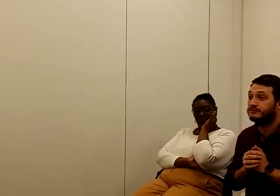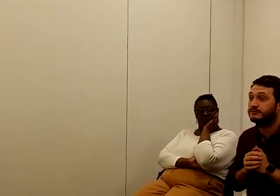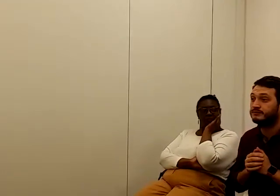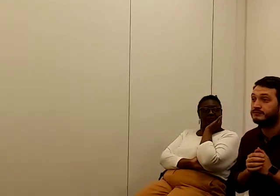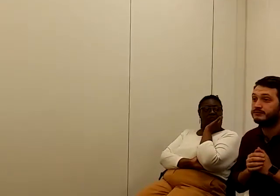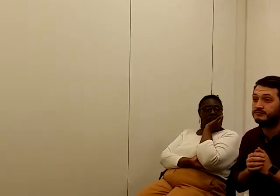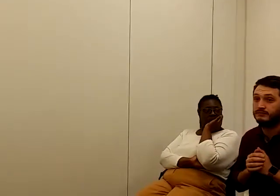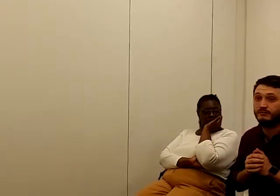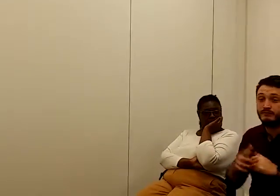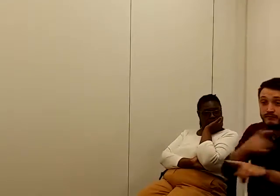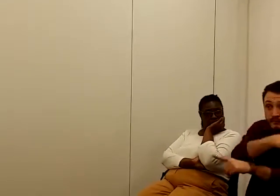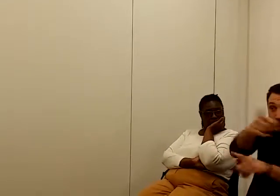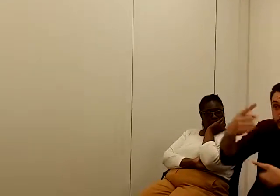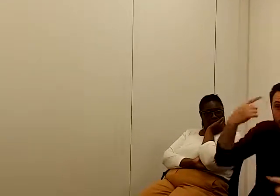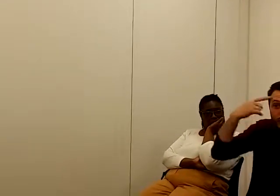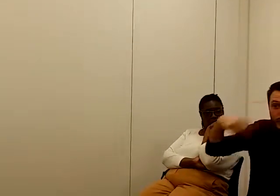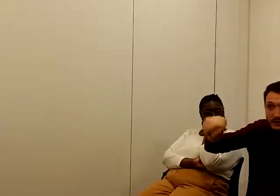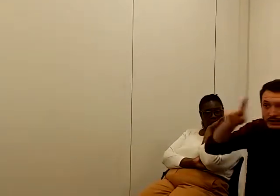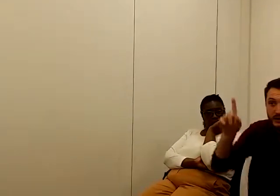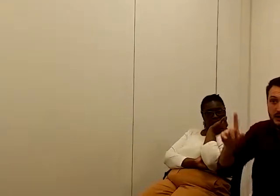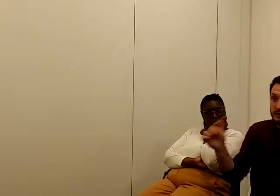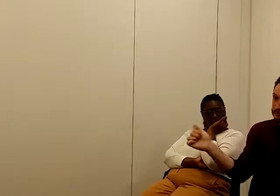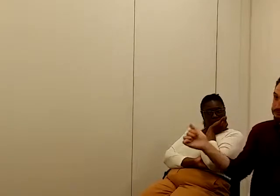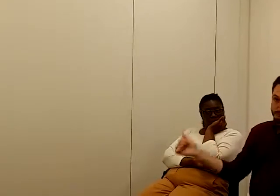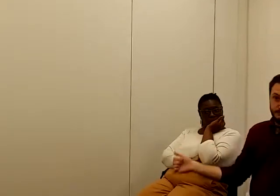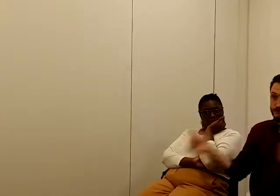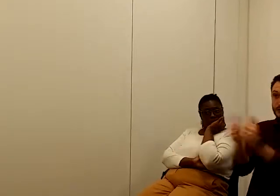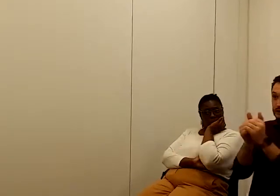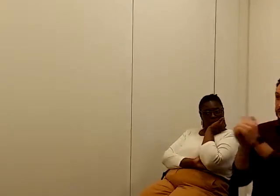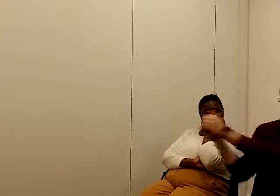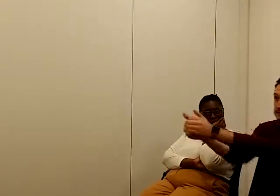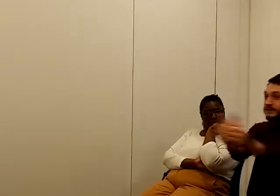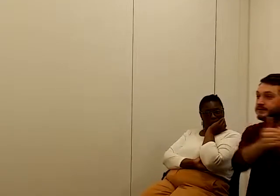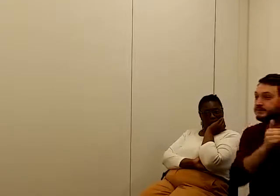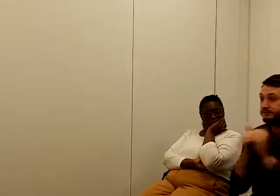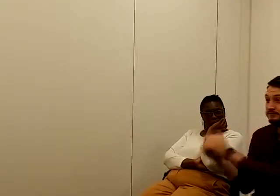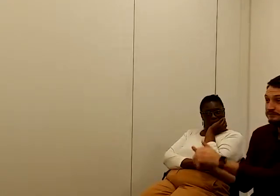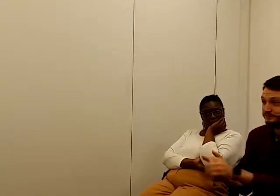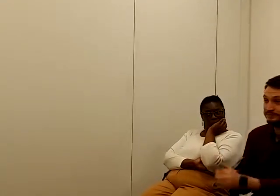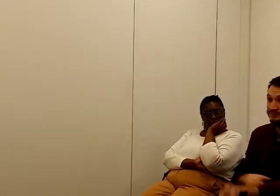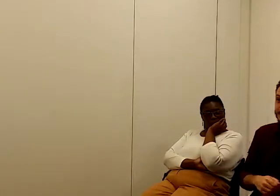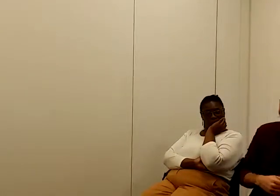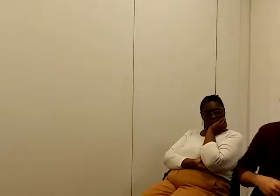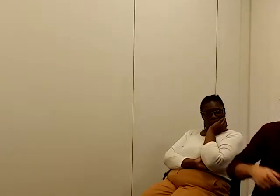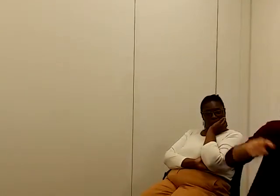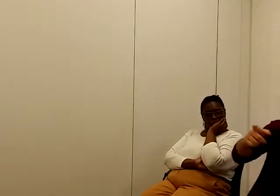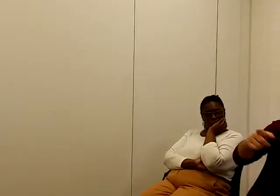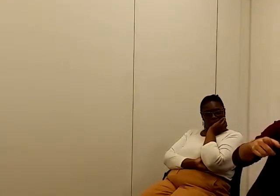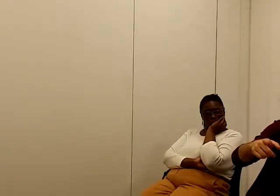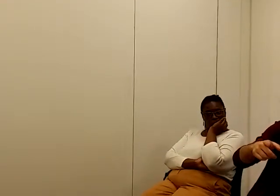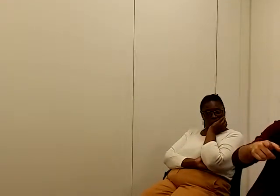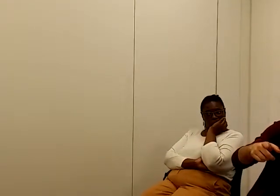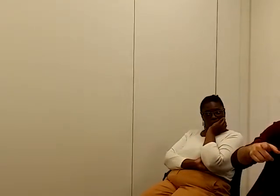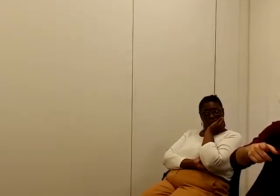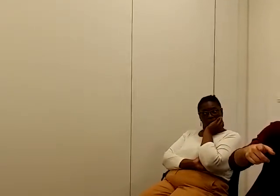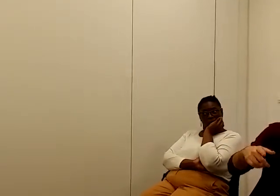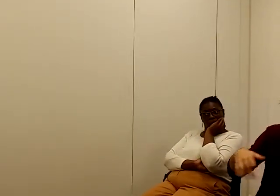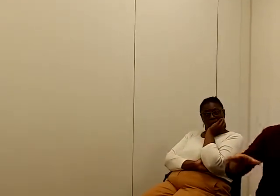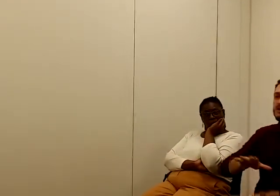What's everyone's thoughts on that? Yeah. I mean, there's nothing wrong with one thing at all. What's wrong